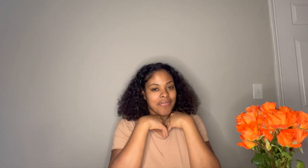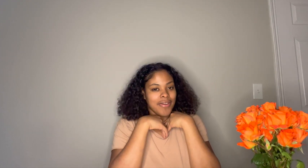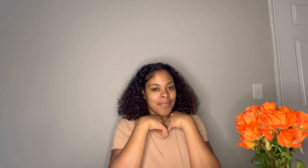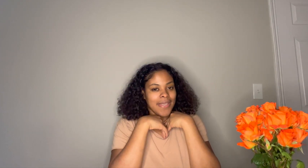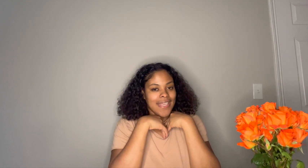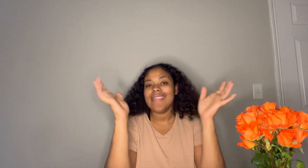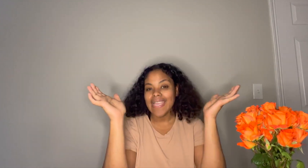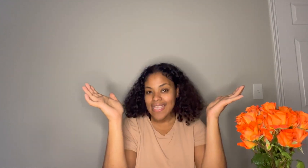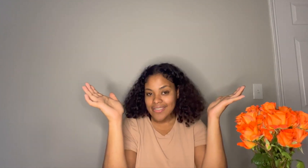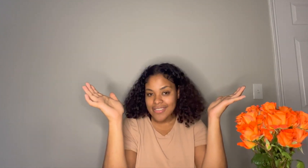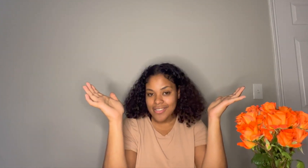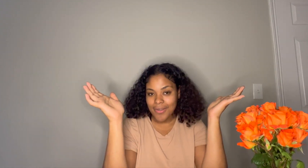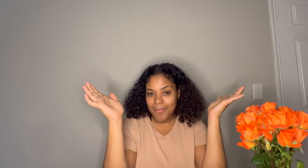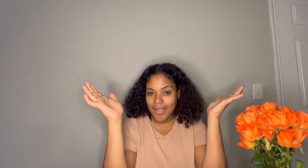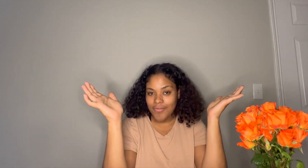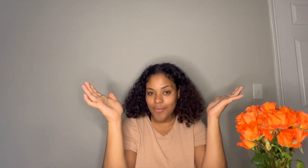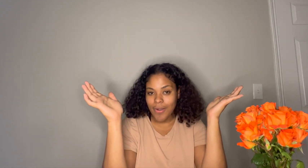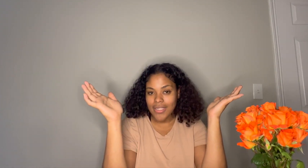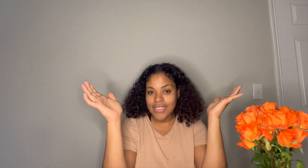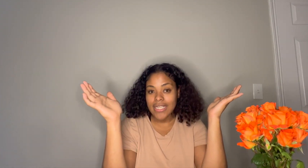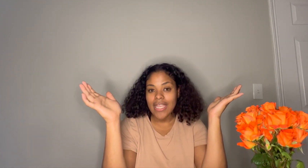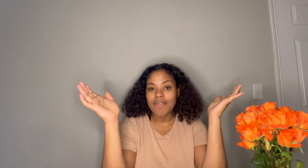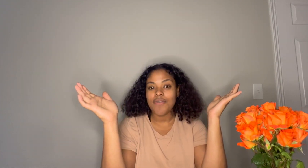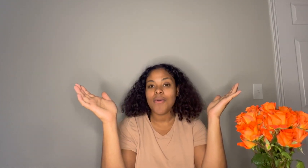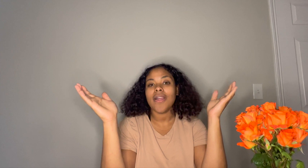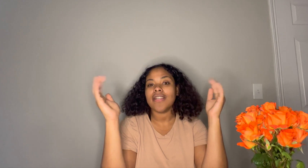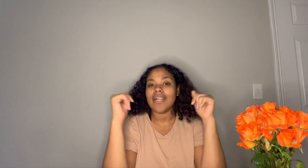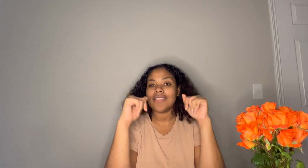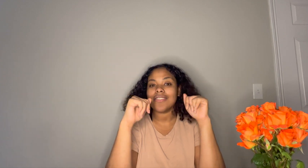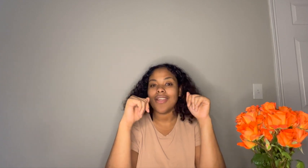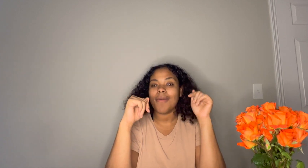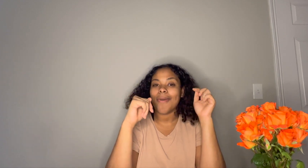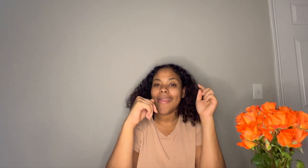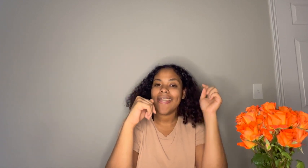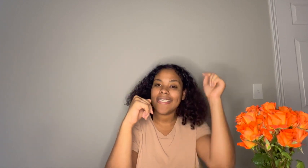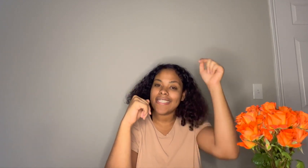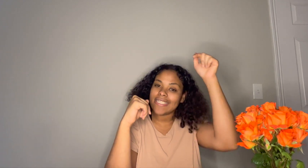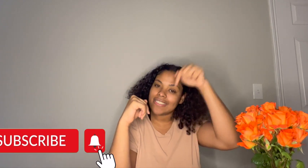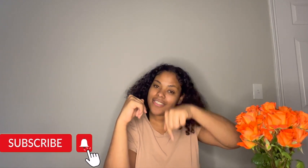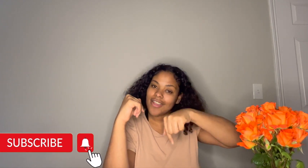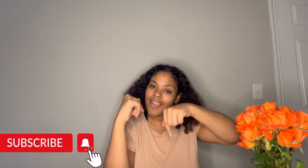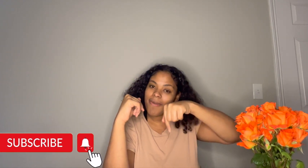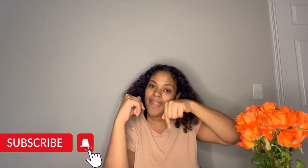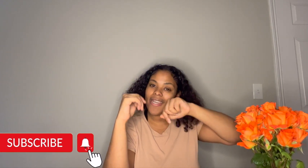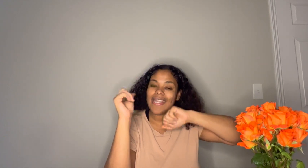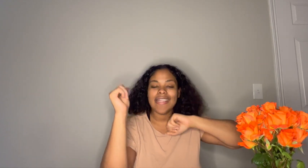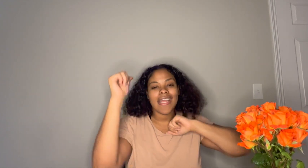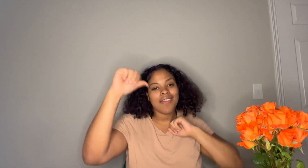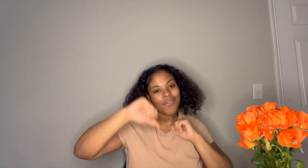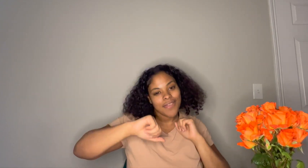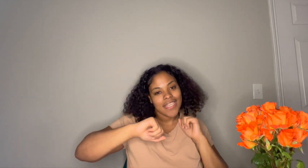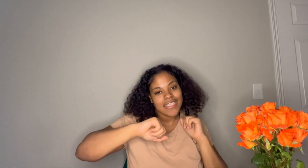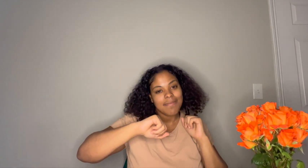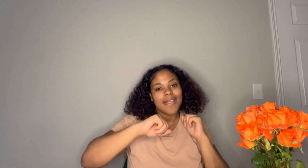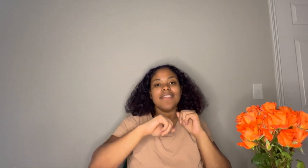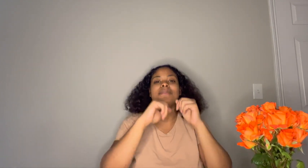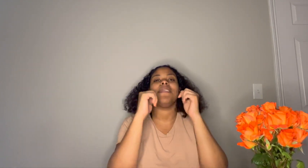filming it thank y'all so much for watching if you are not subscribed go ahead and hit that subscribe button and hit that notification bell to be